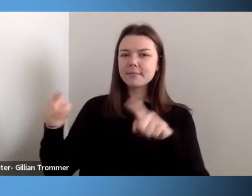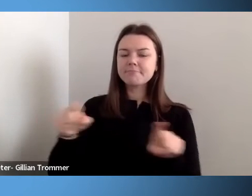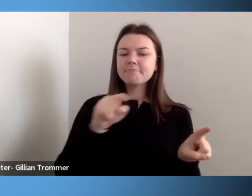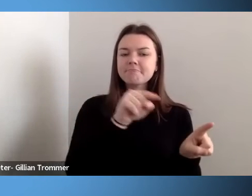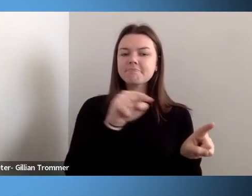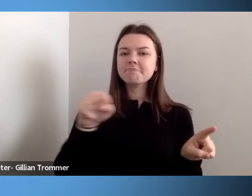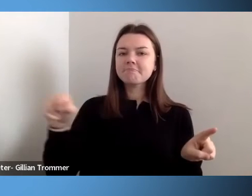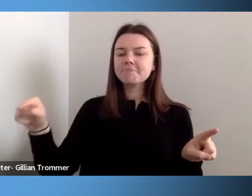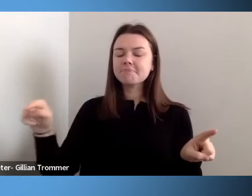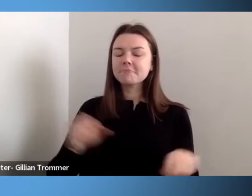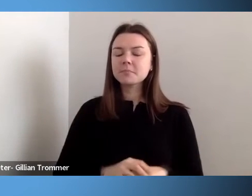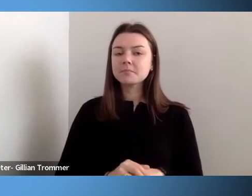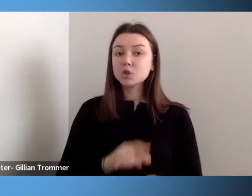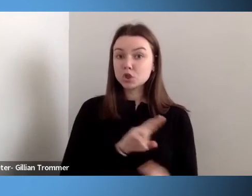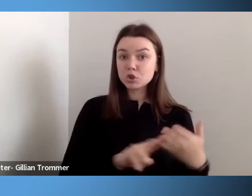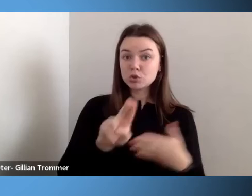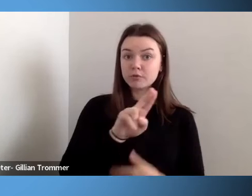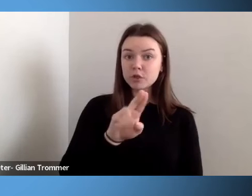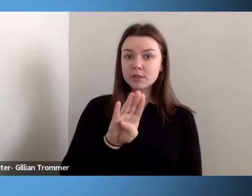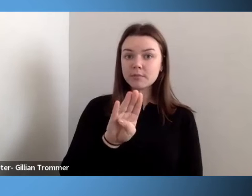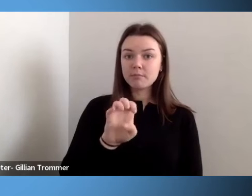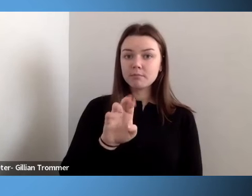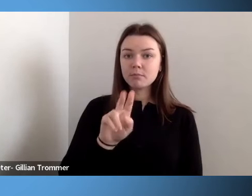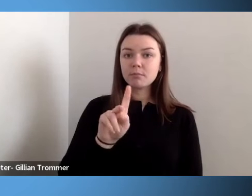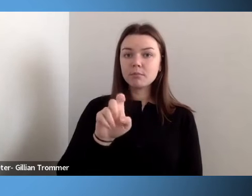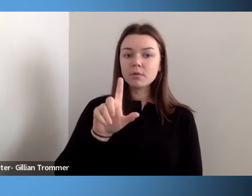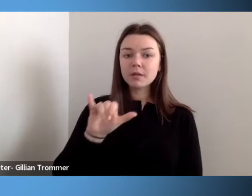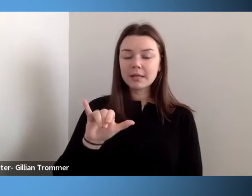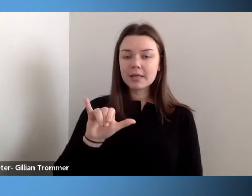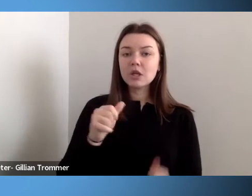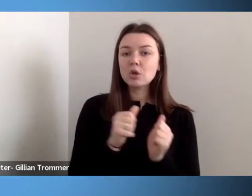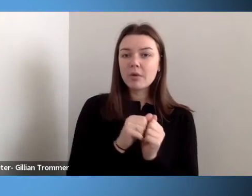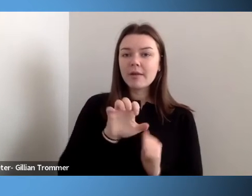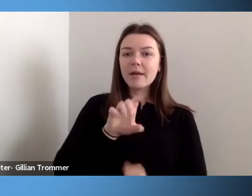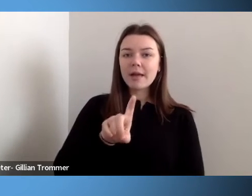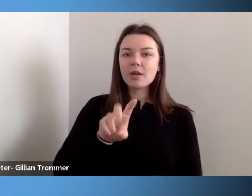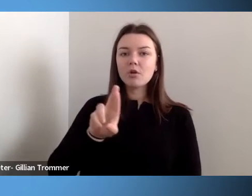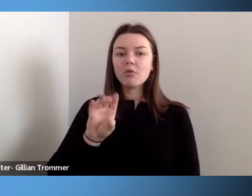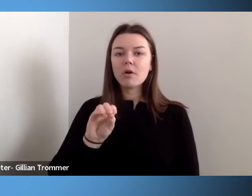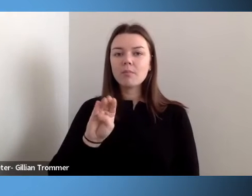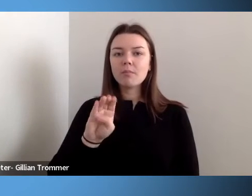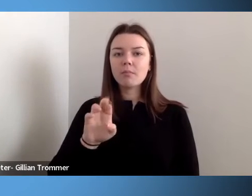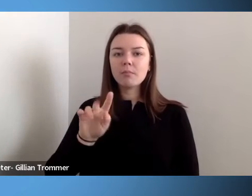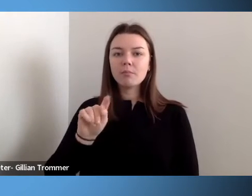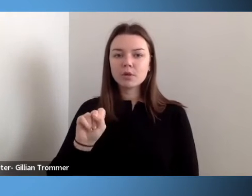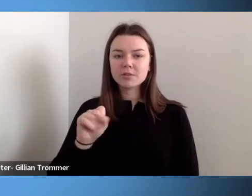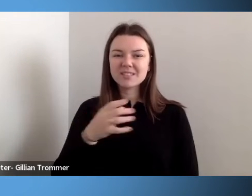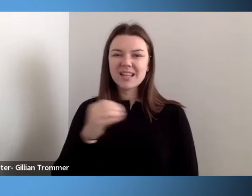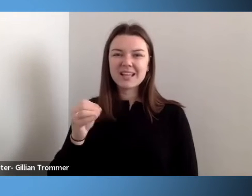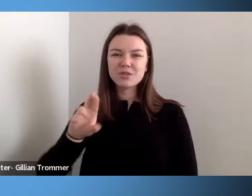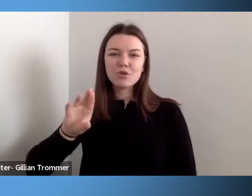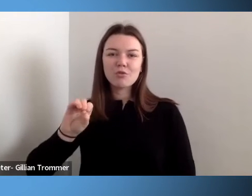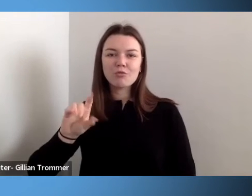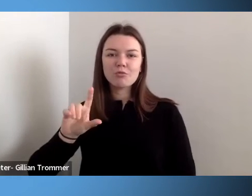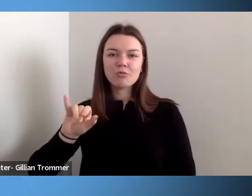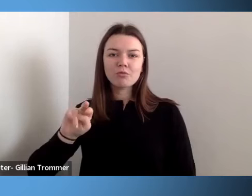Berkeley with Ed Roberts and the rolling quads. As a result, the country now has the